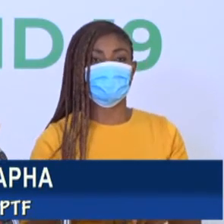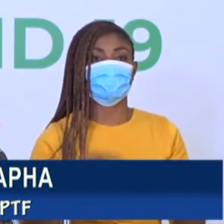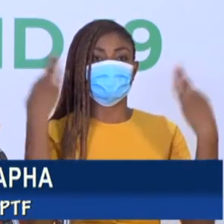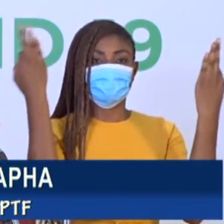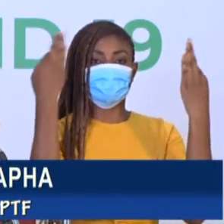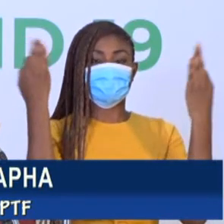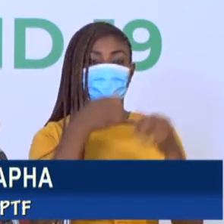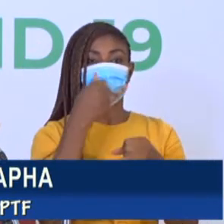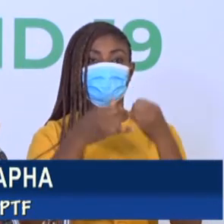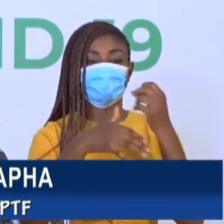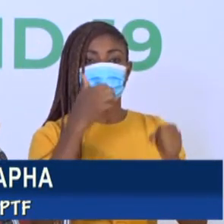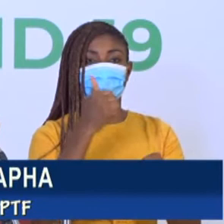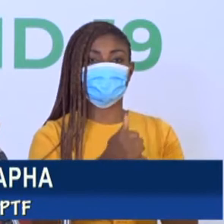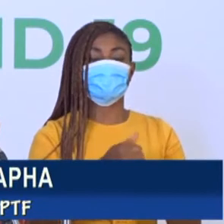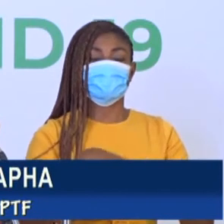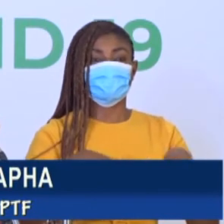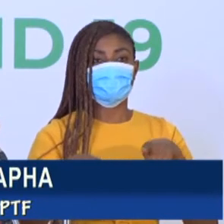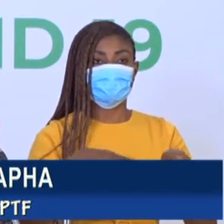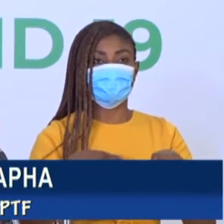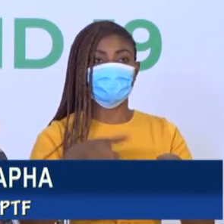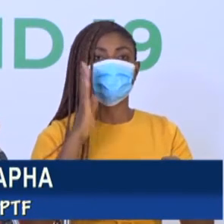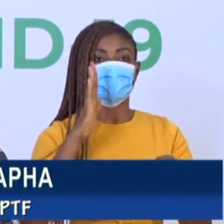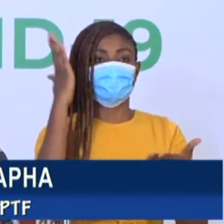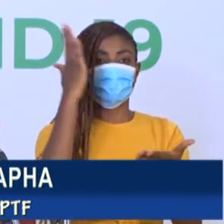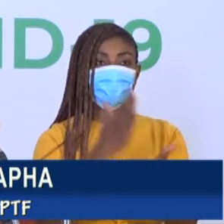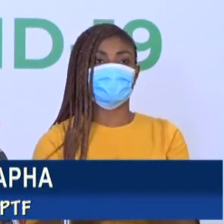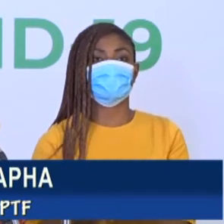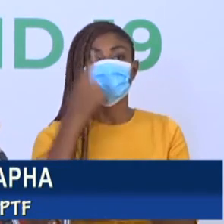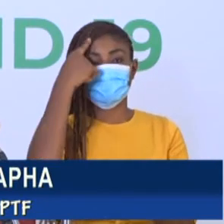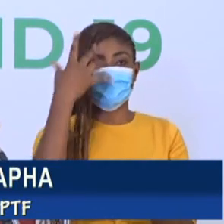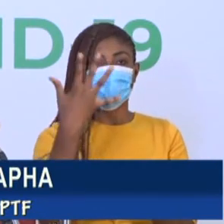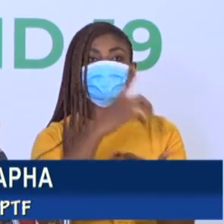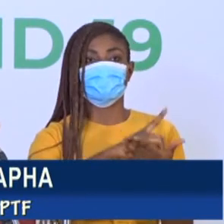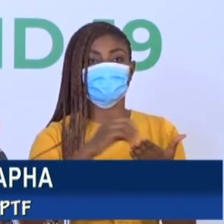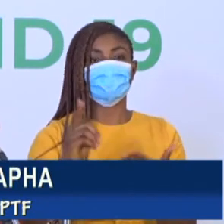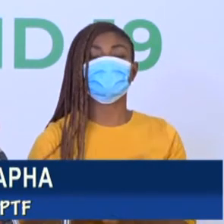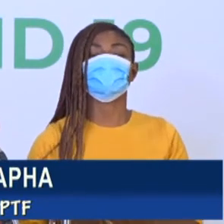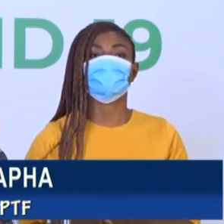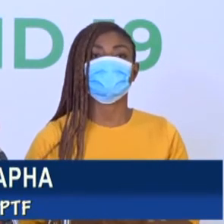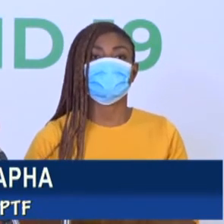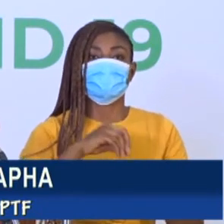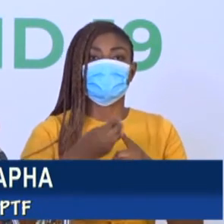end-of-year events, to a number of 50 persons